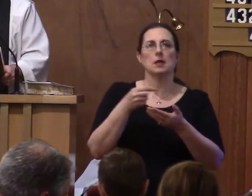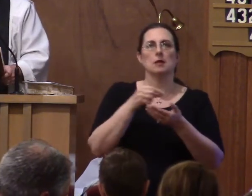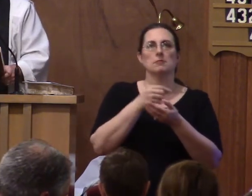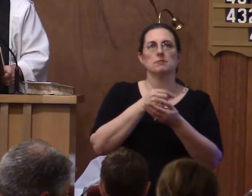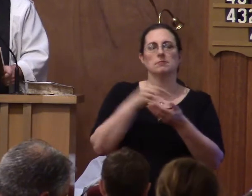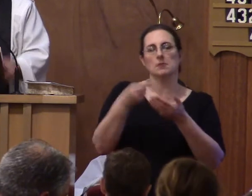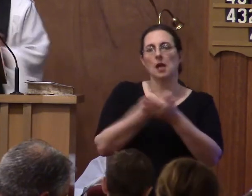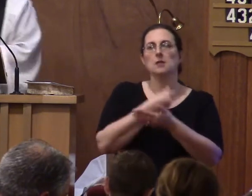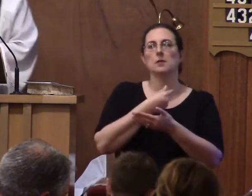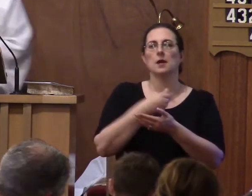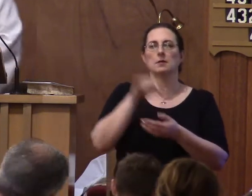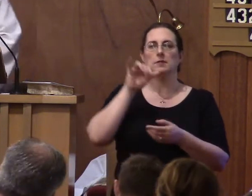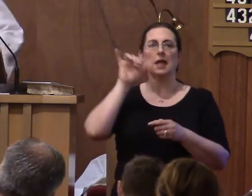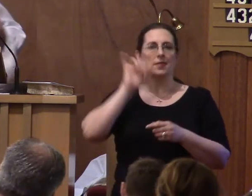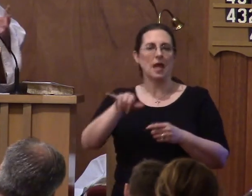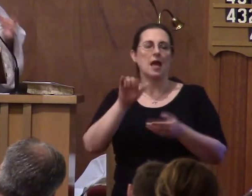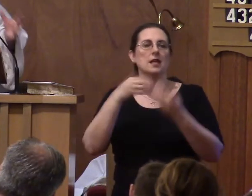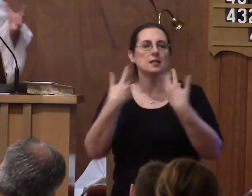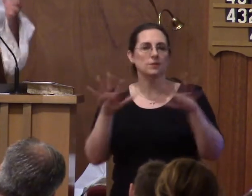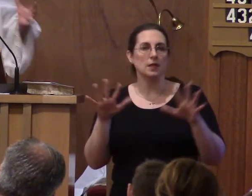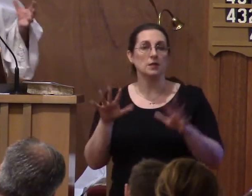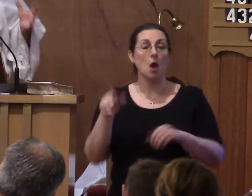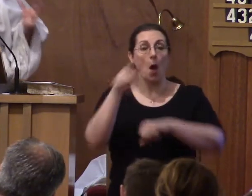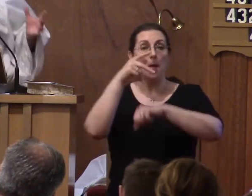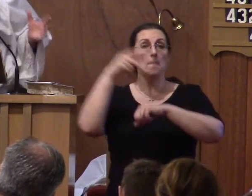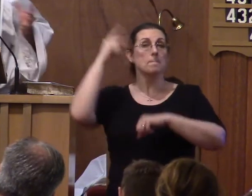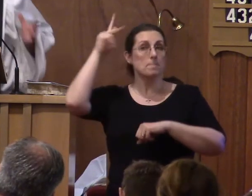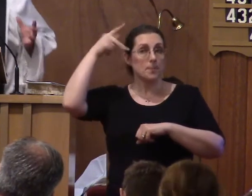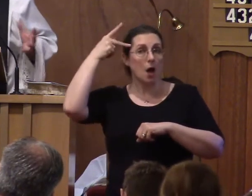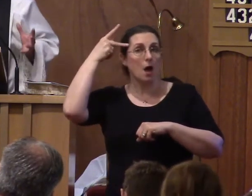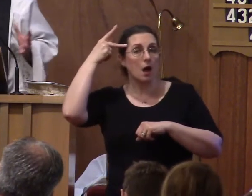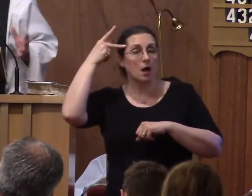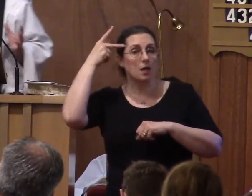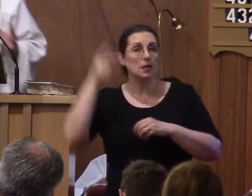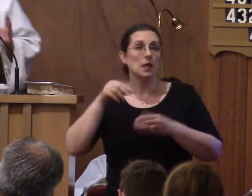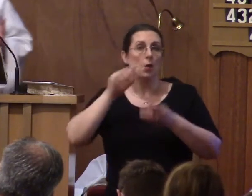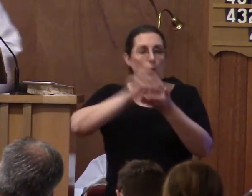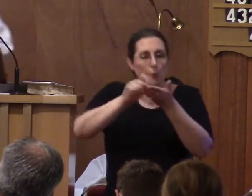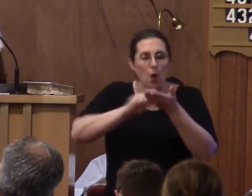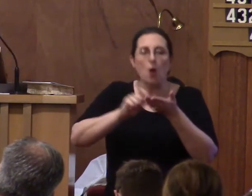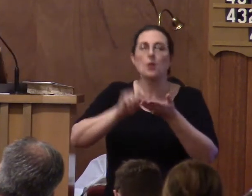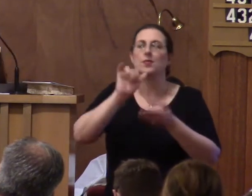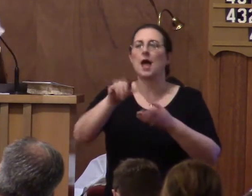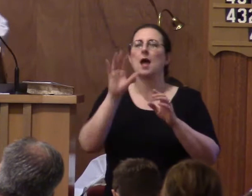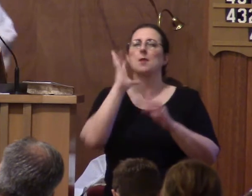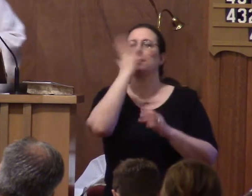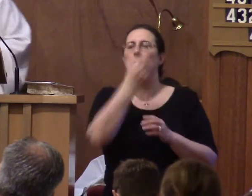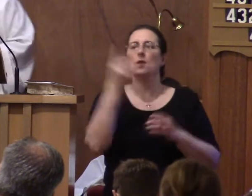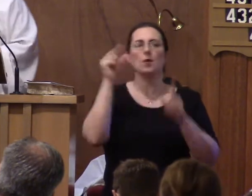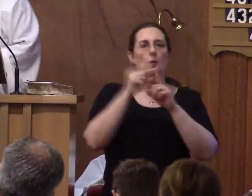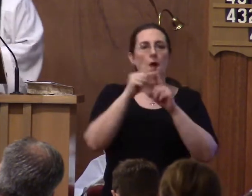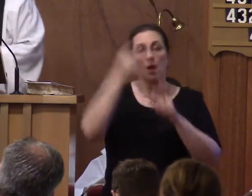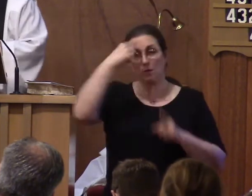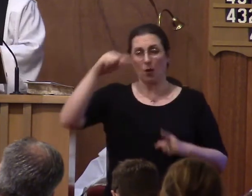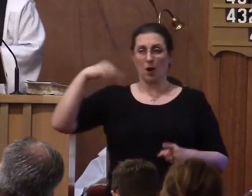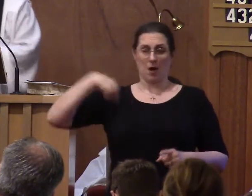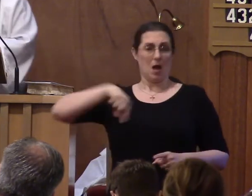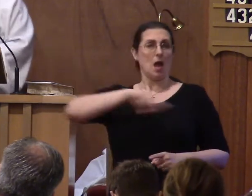For St. Paul fleshed out this beautiful word in 2 Corinthians saying, For our sake he made him to